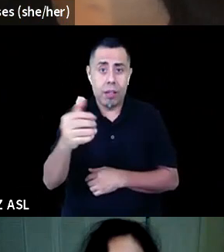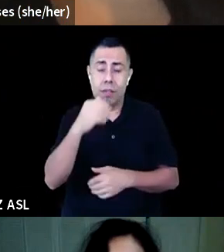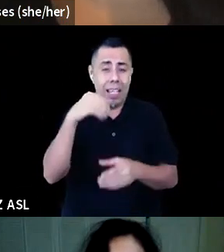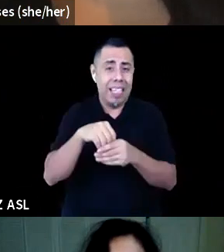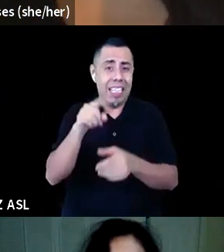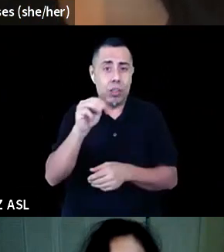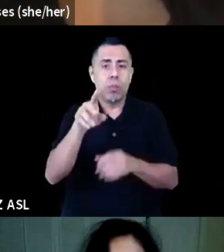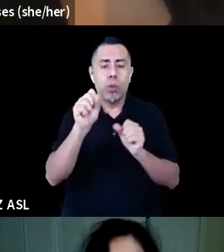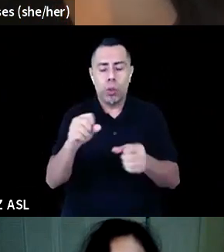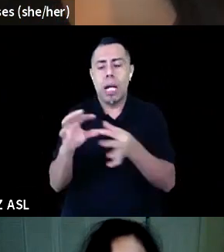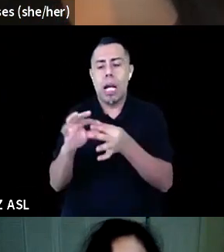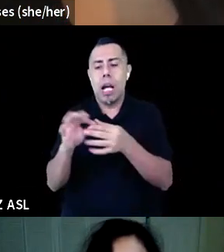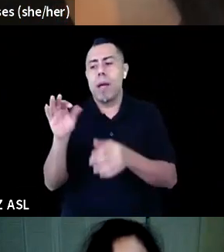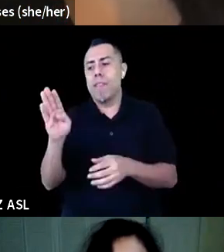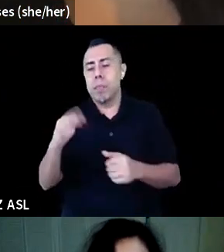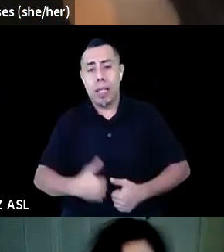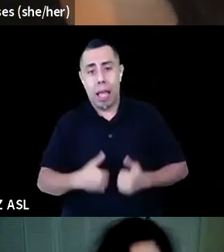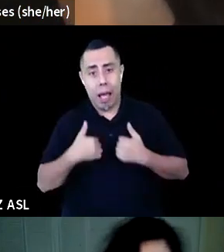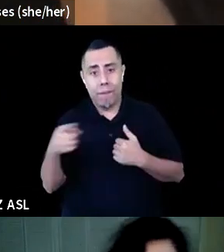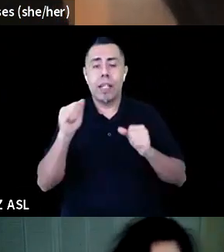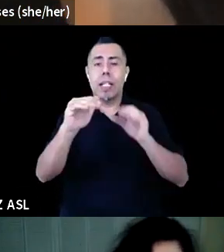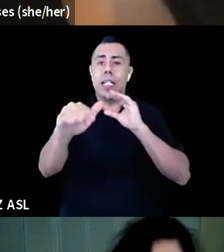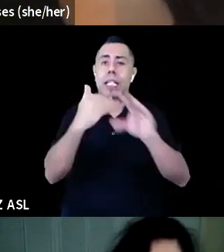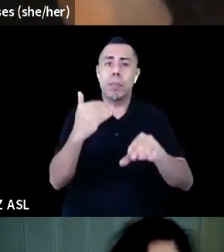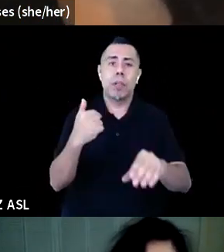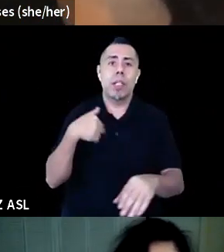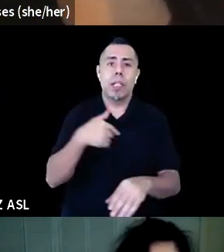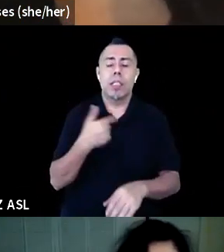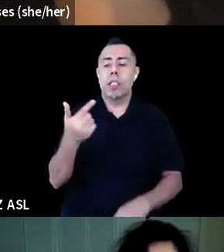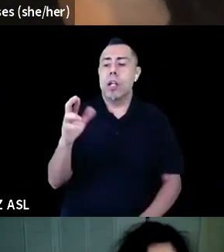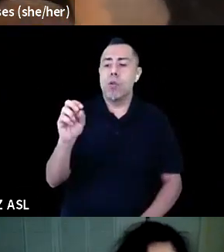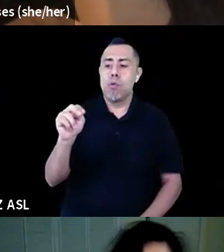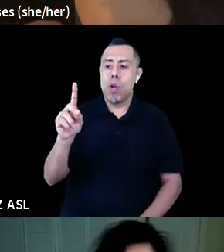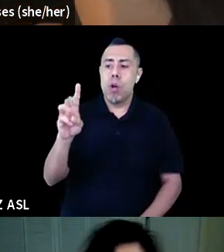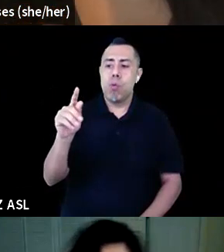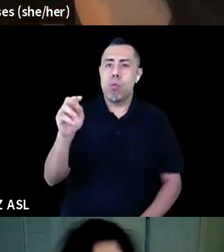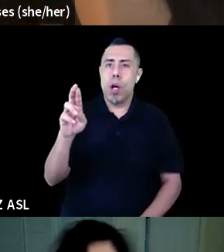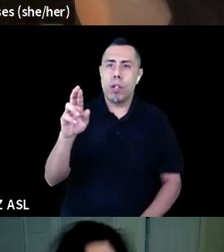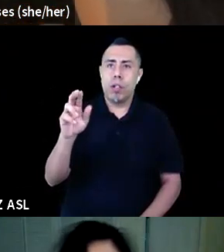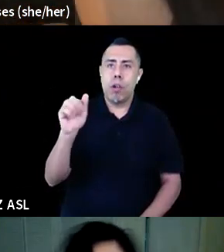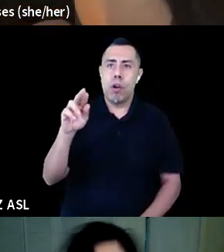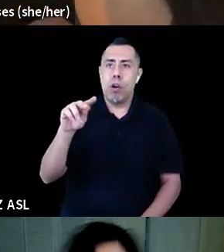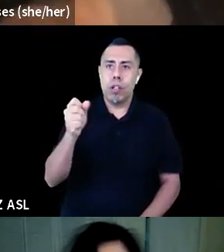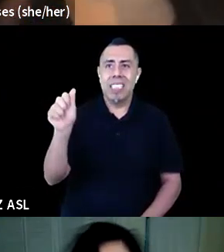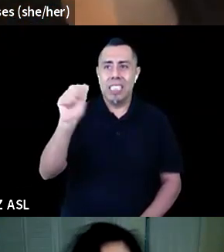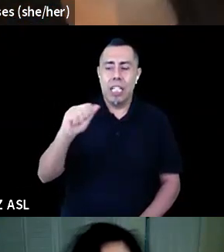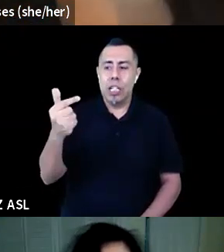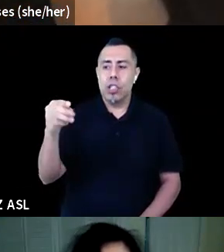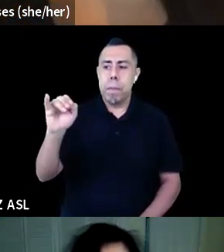You can email us at groundwaterarts at gmail.com. That's all one word, and I will drop that email into the boxes and on the